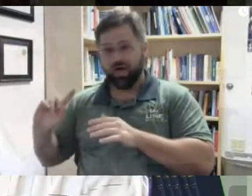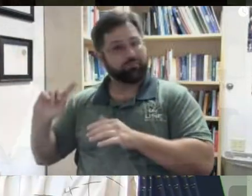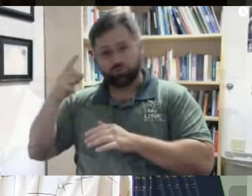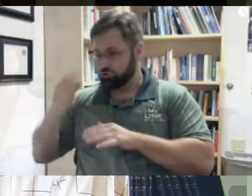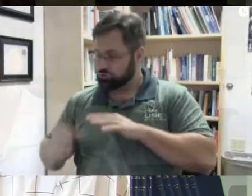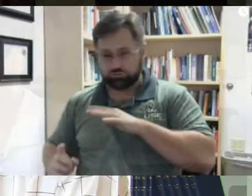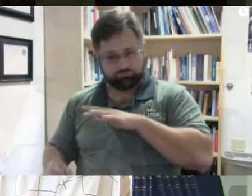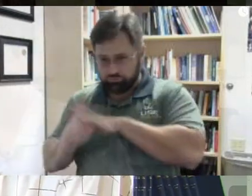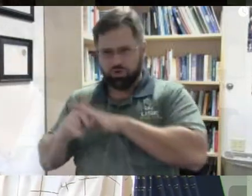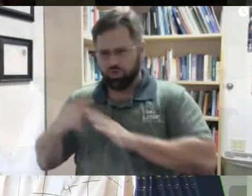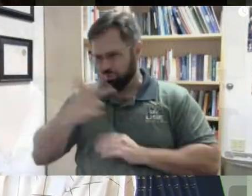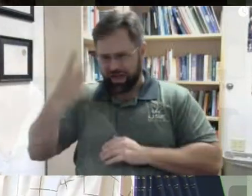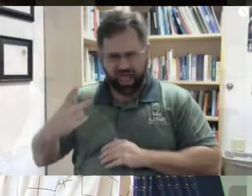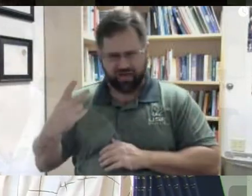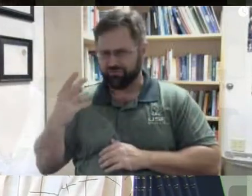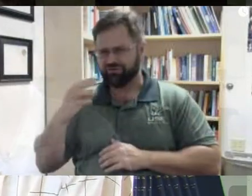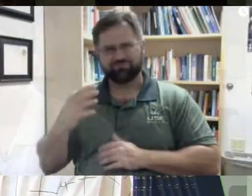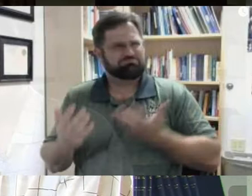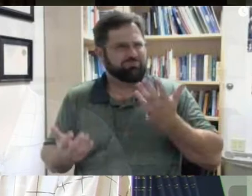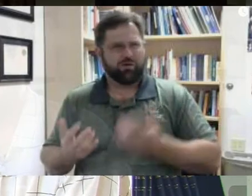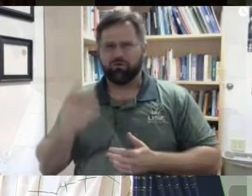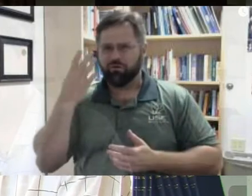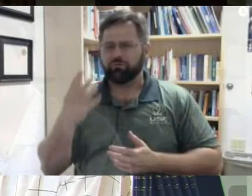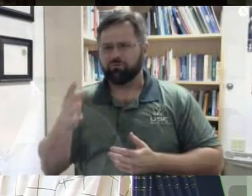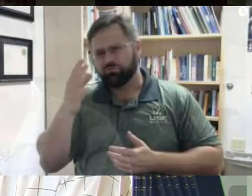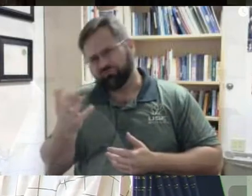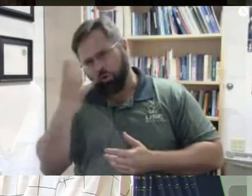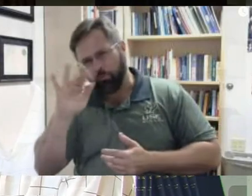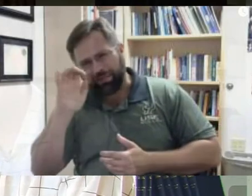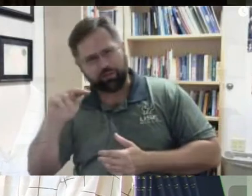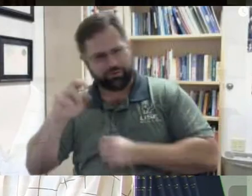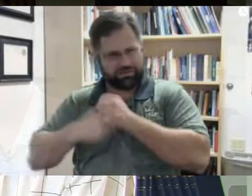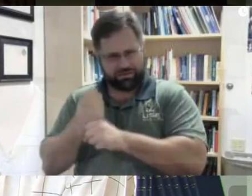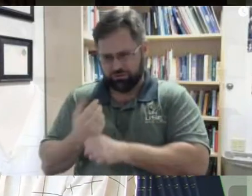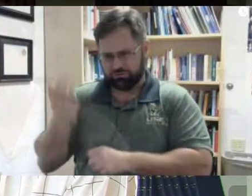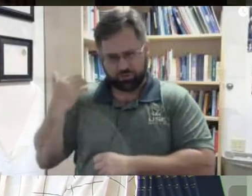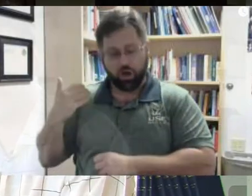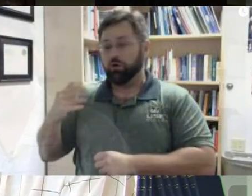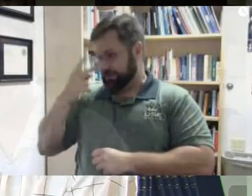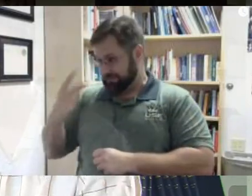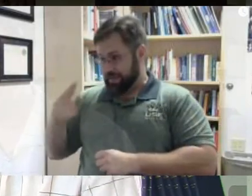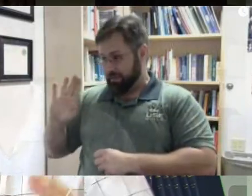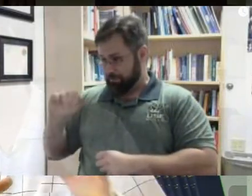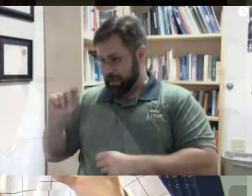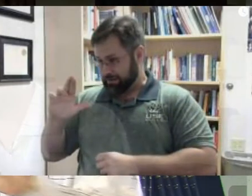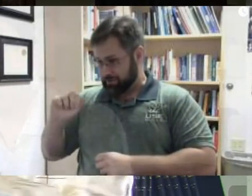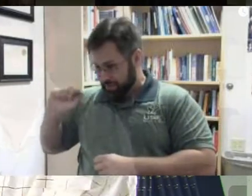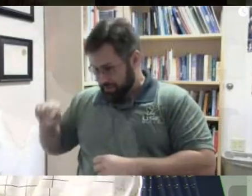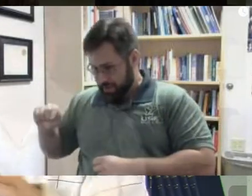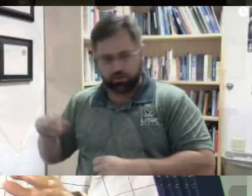four billion years old, three and a half billion years old, of bacteria that look the same as bacteria today. So I'm interested in what it was, what event